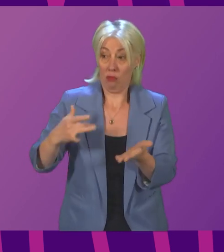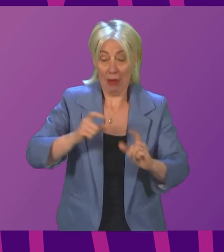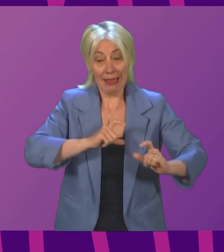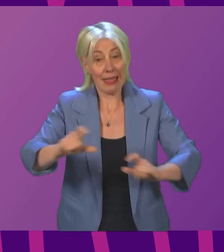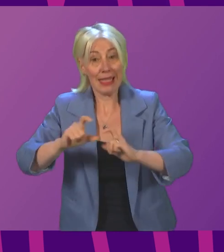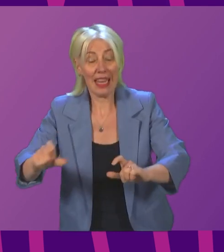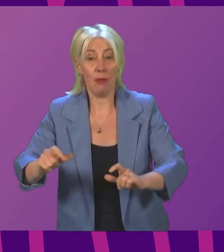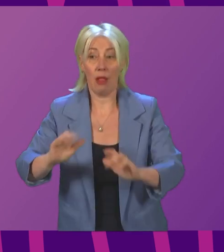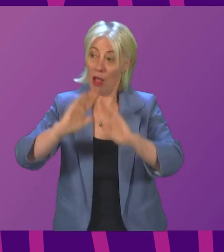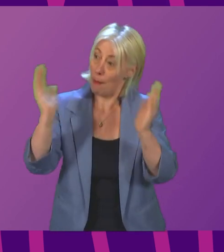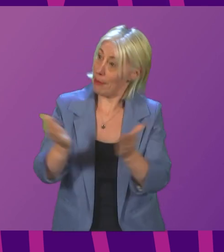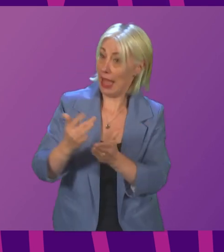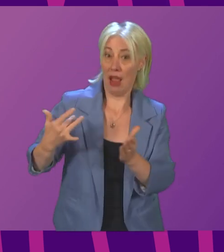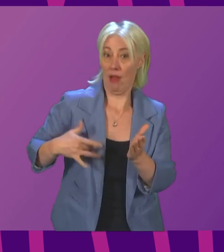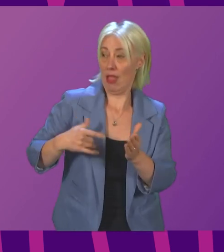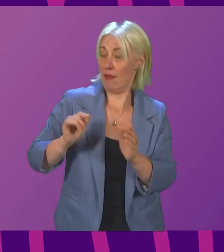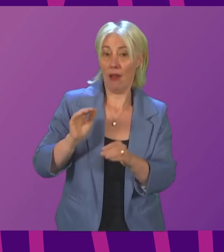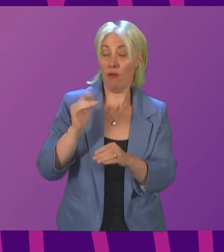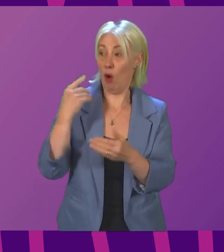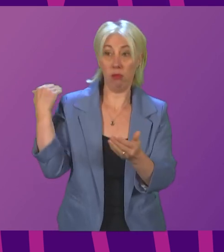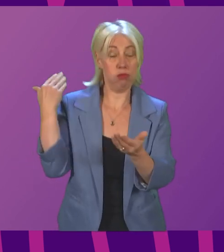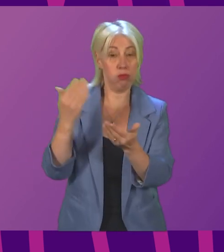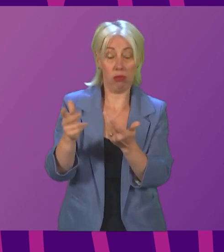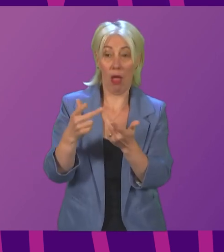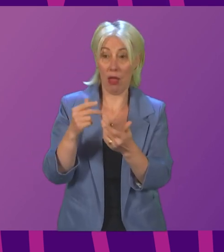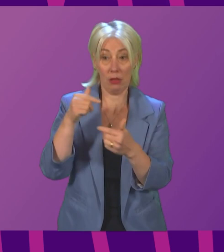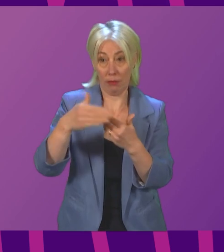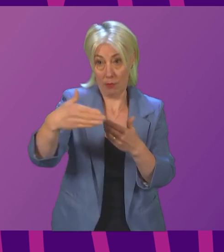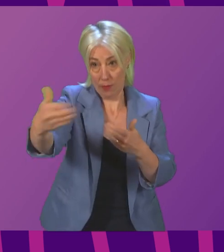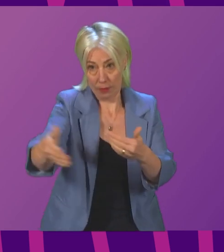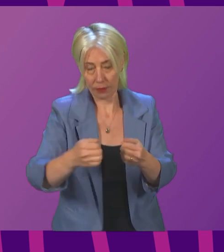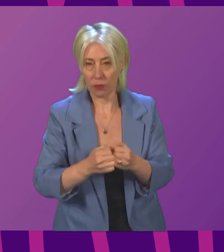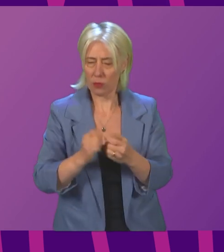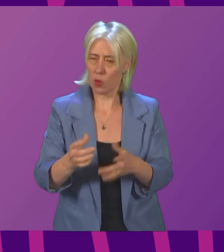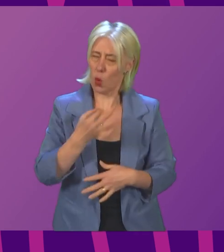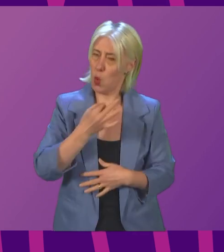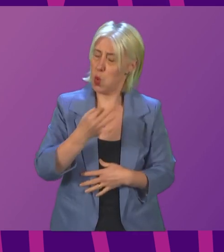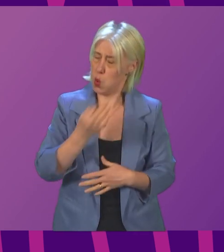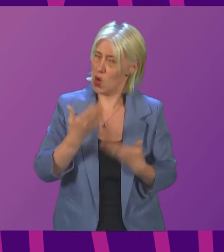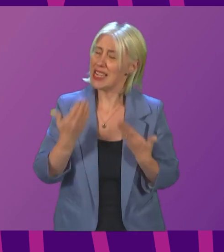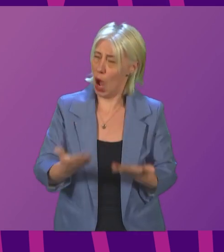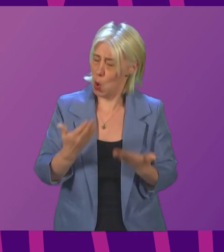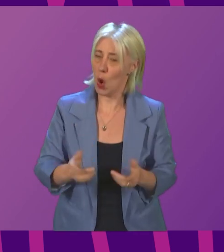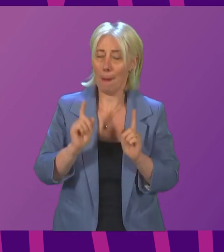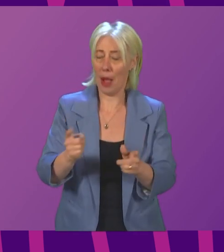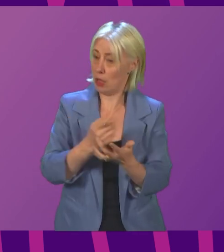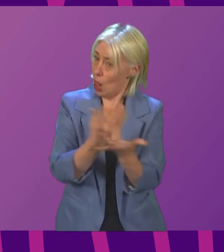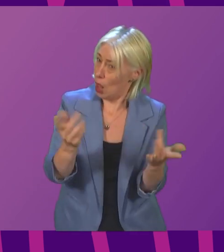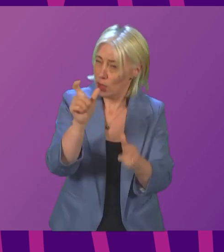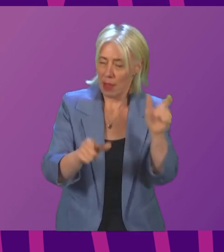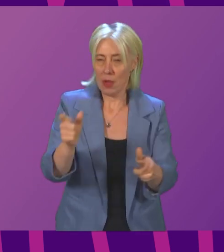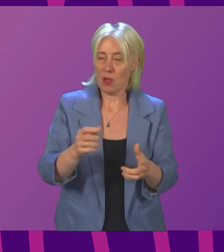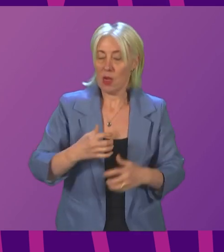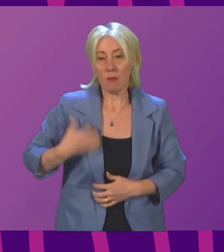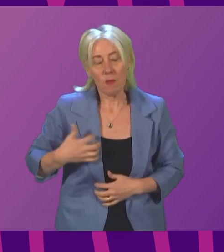to those who come after us. The states could not be higher, so I absolutely understand why many are angry and